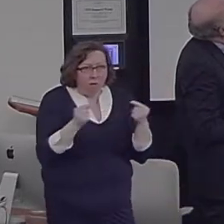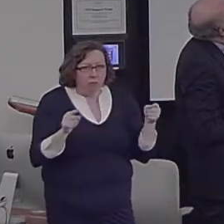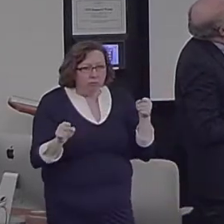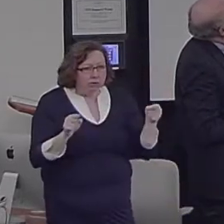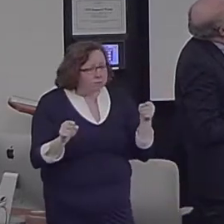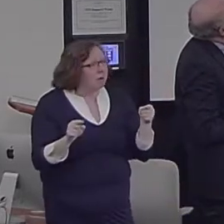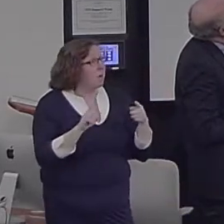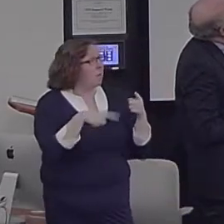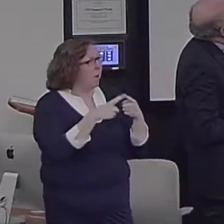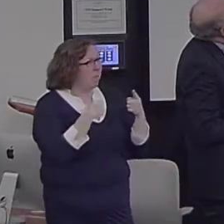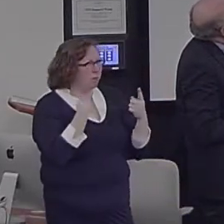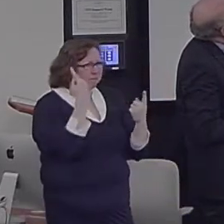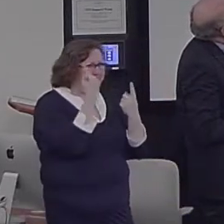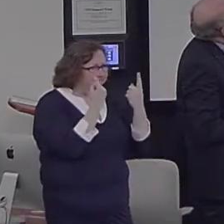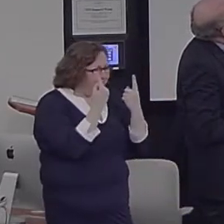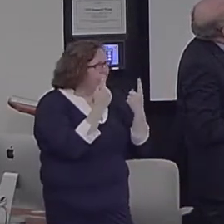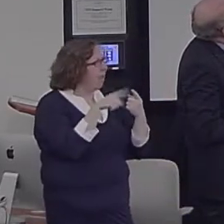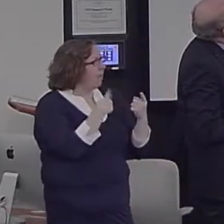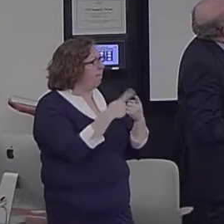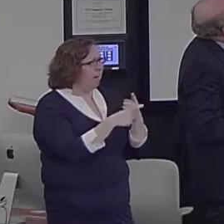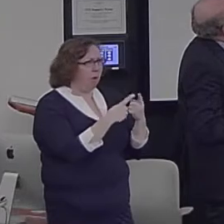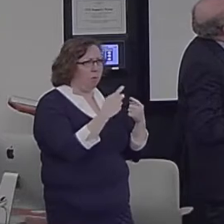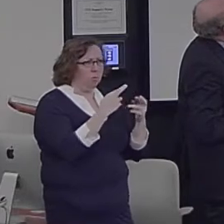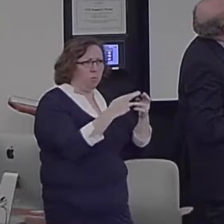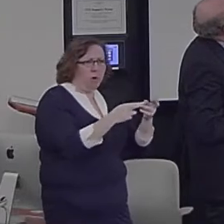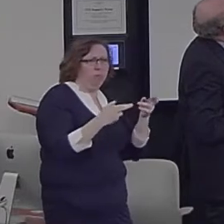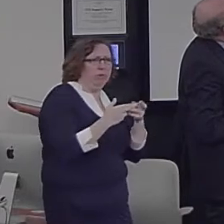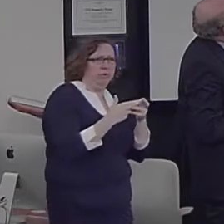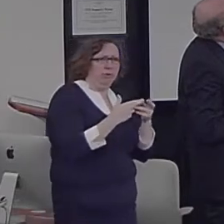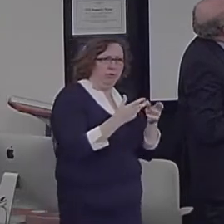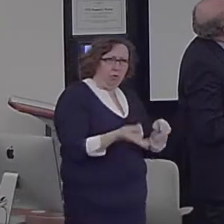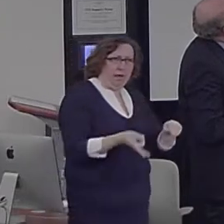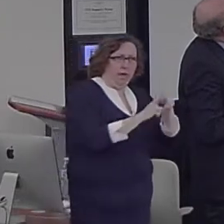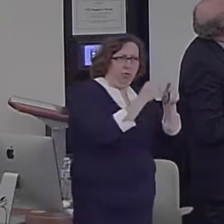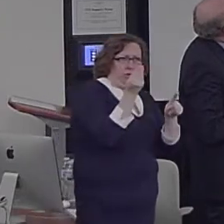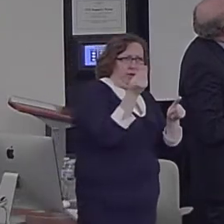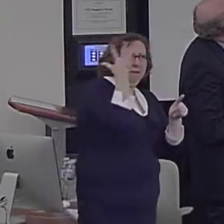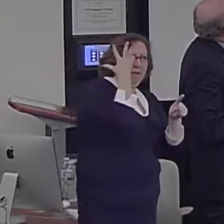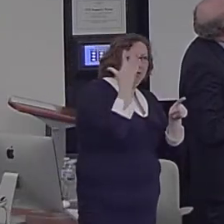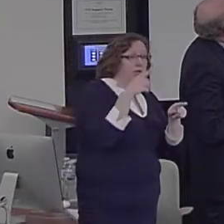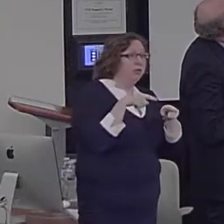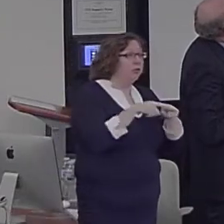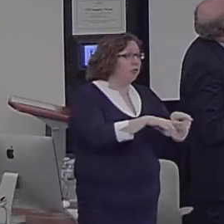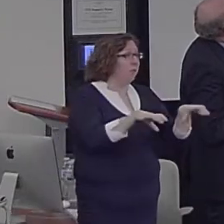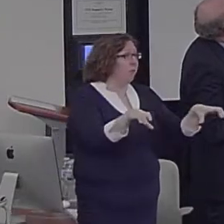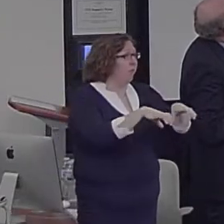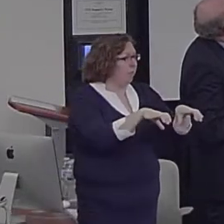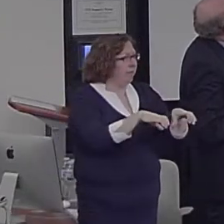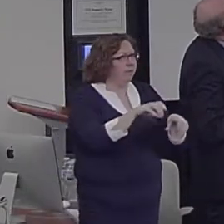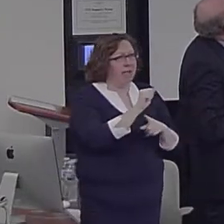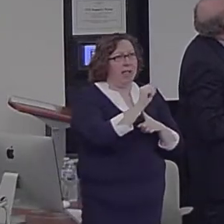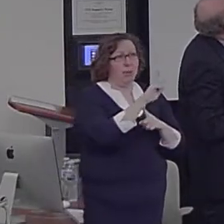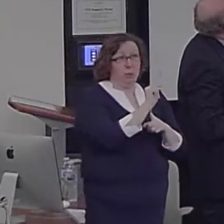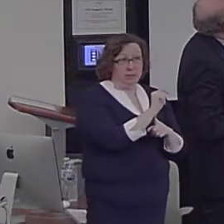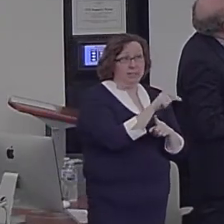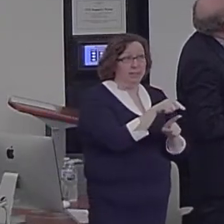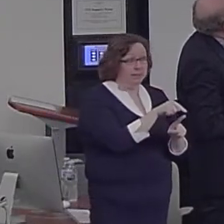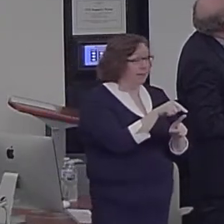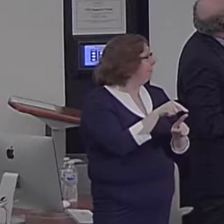for regions that showed increased activation during performance of the alternate uses task, which ones also